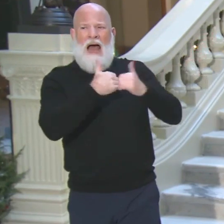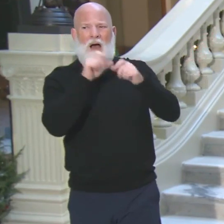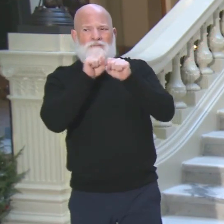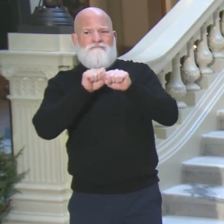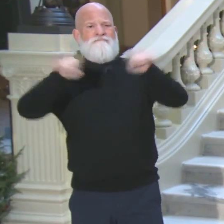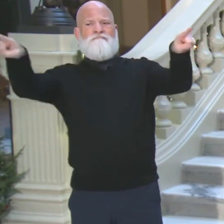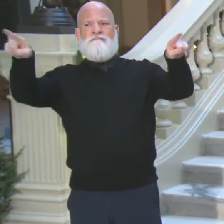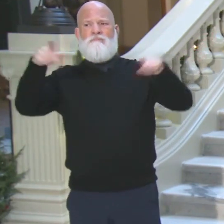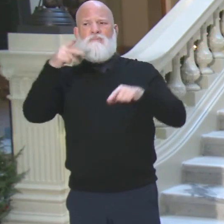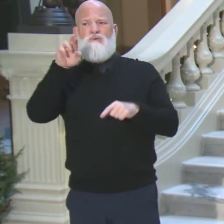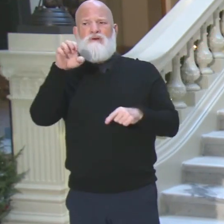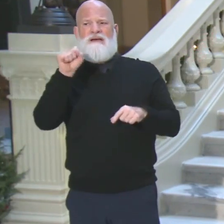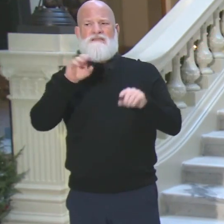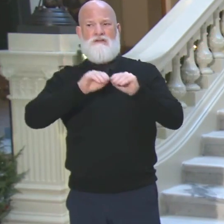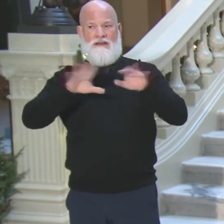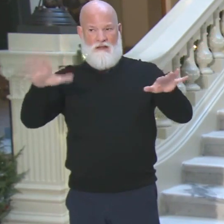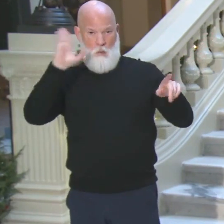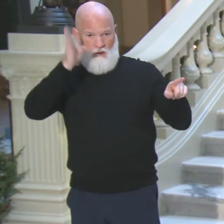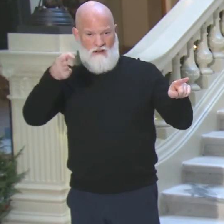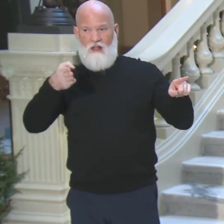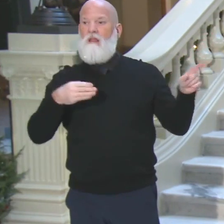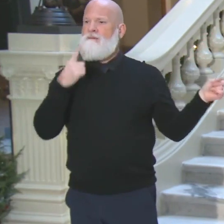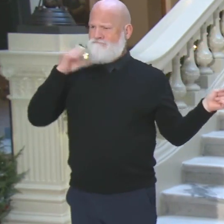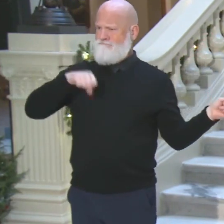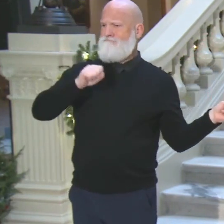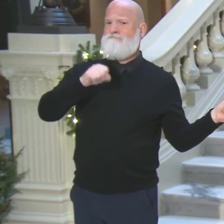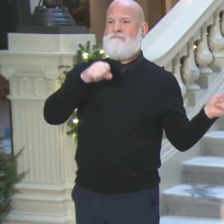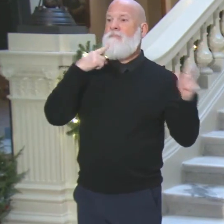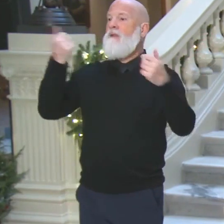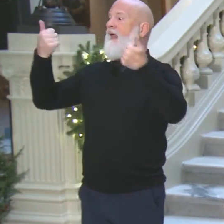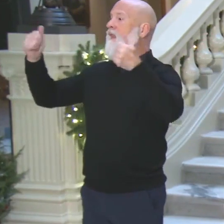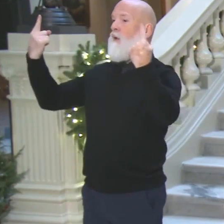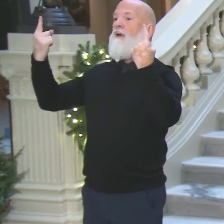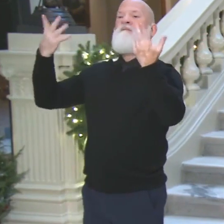Yeah, we probably will. All right. Anything else? All right. Thank you all.